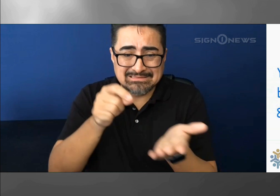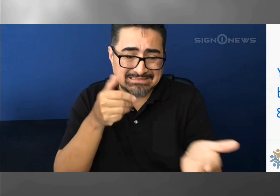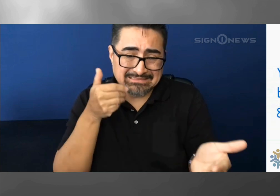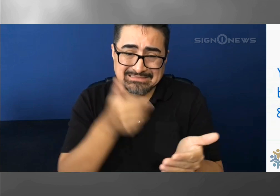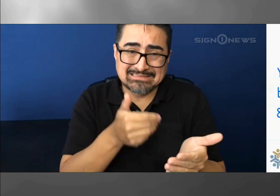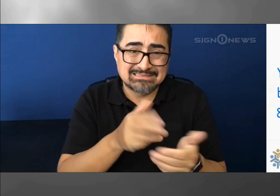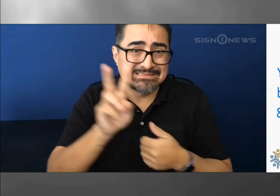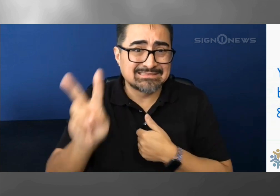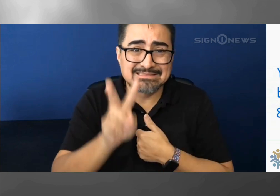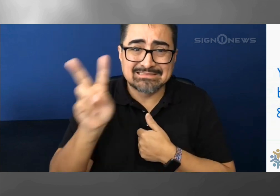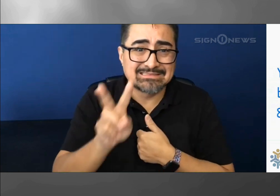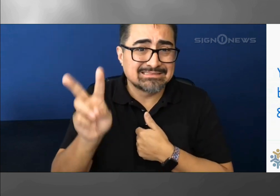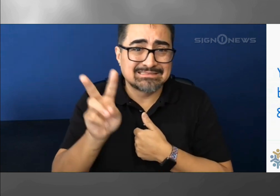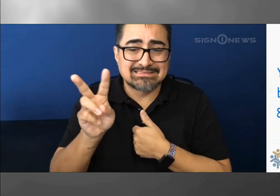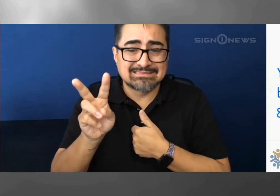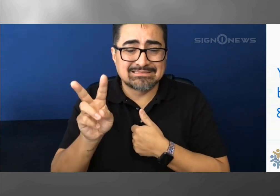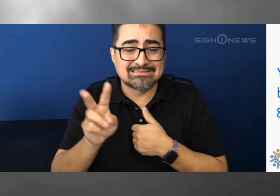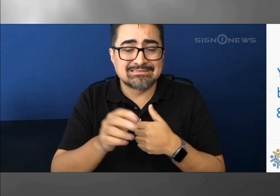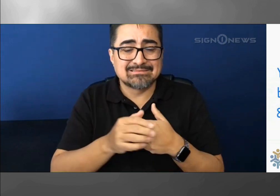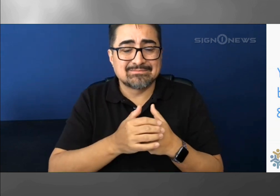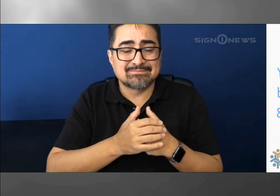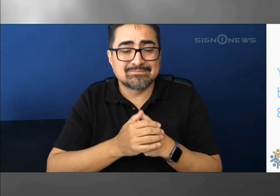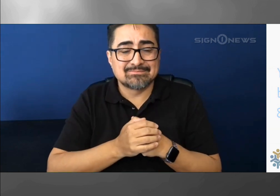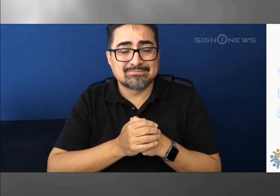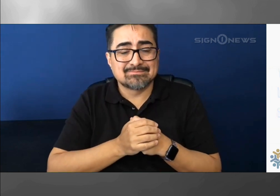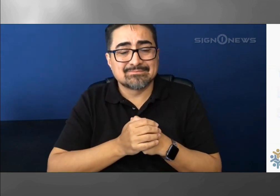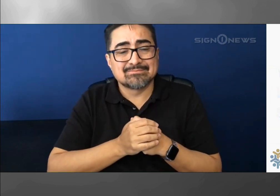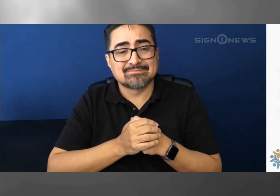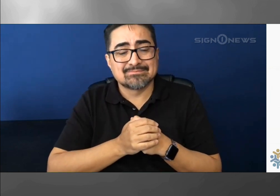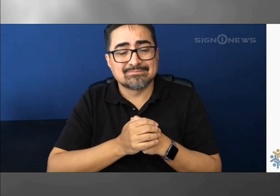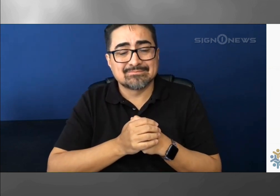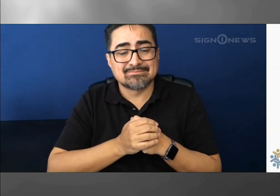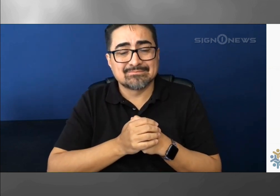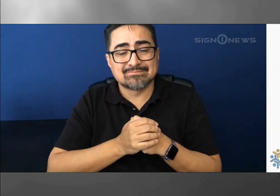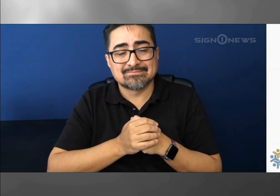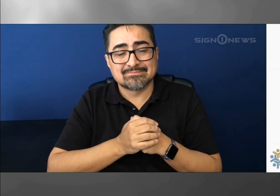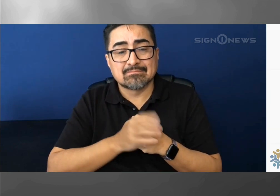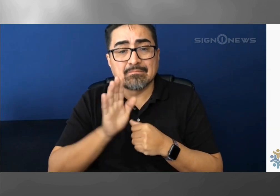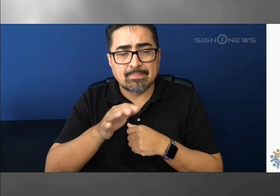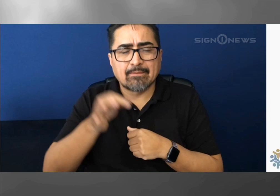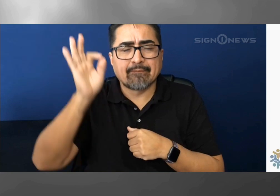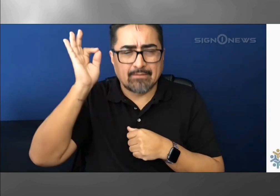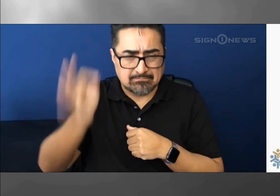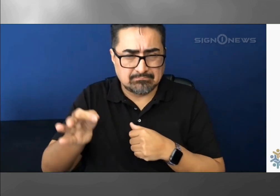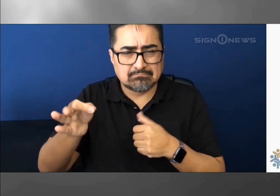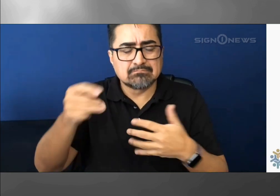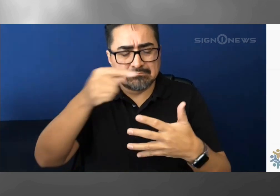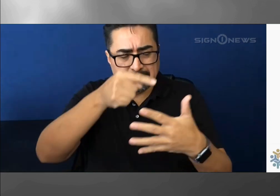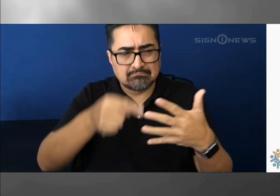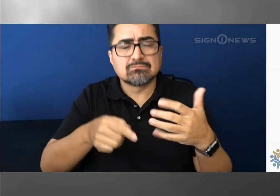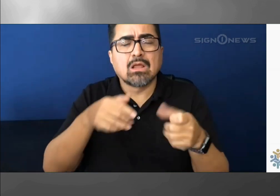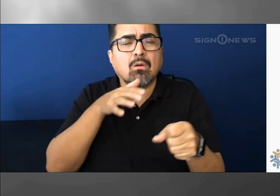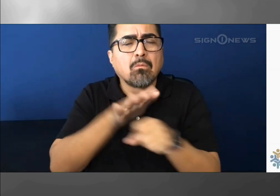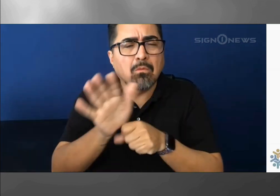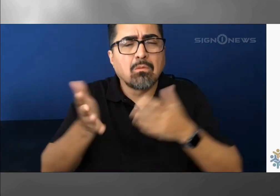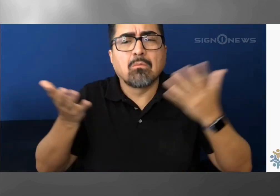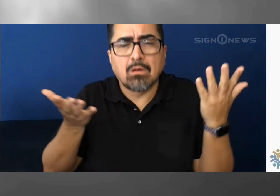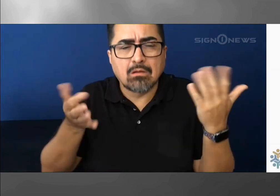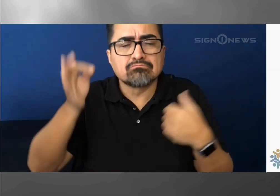number. You can take your cure form and the copy of your ID in person, or you can